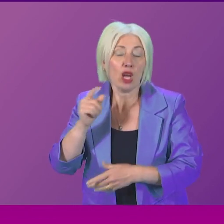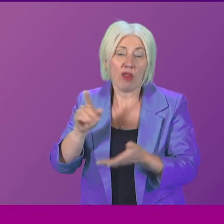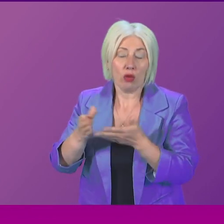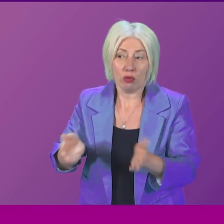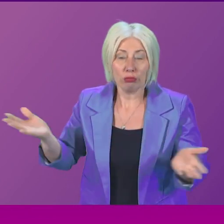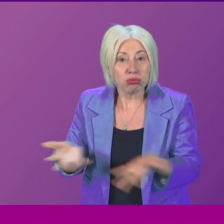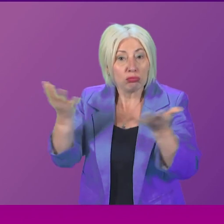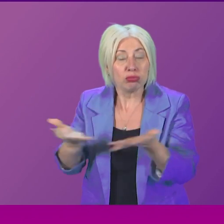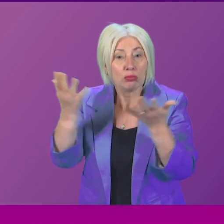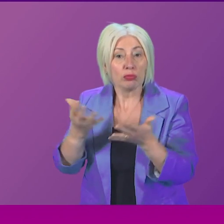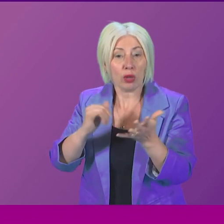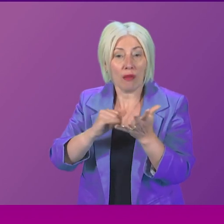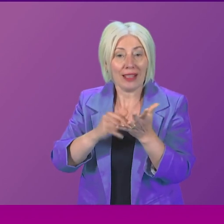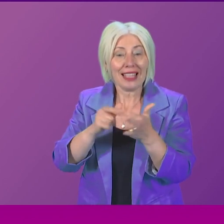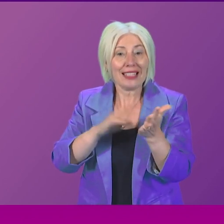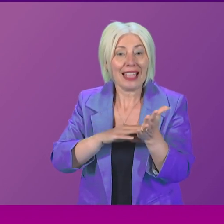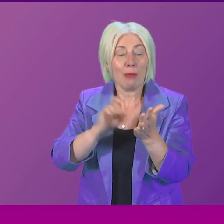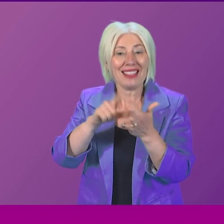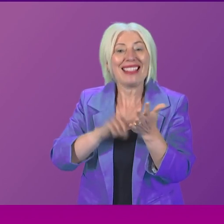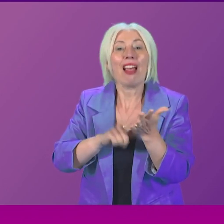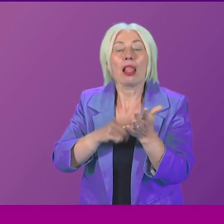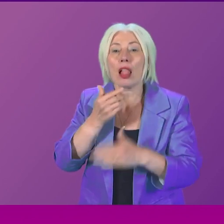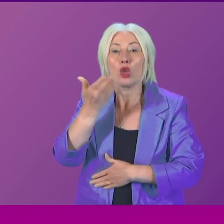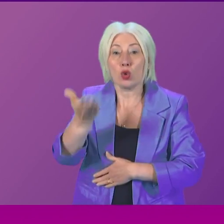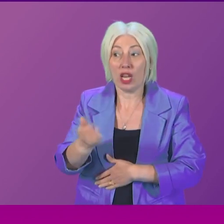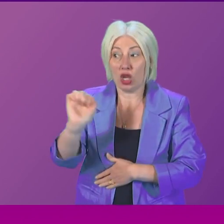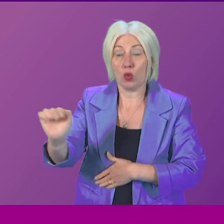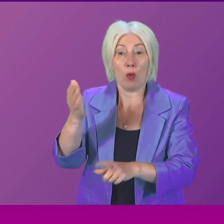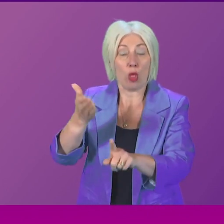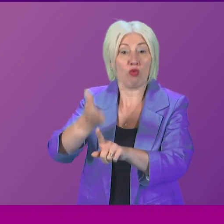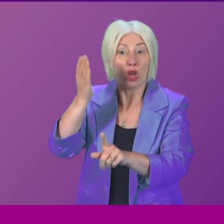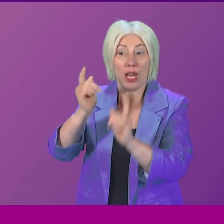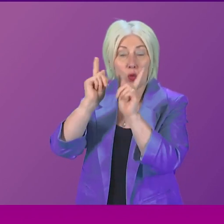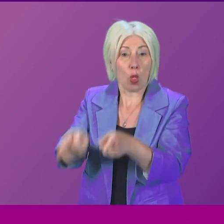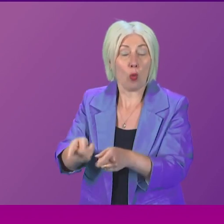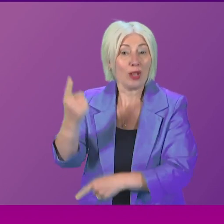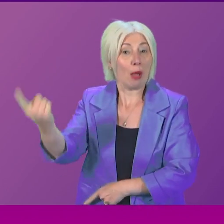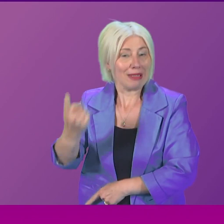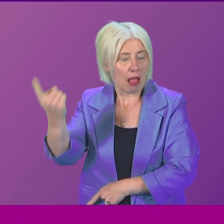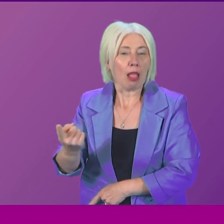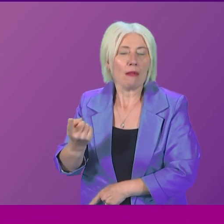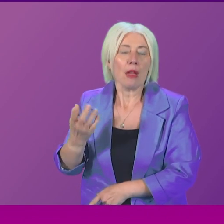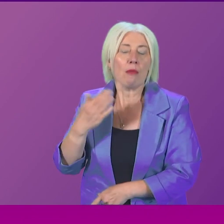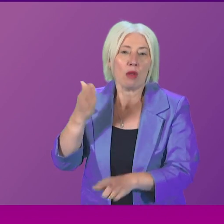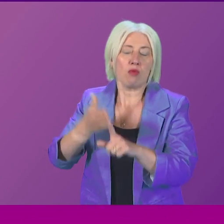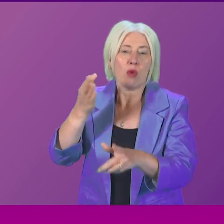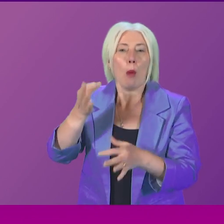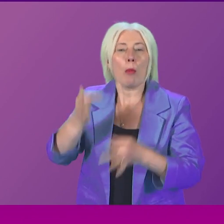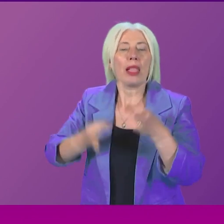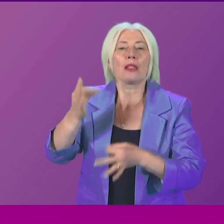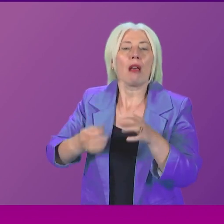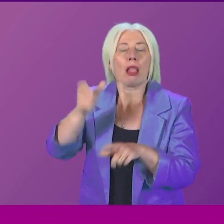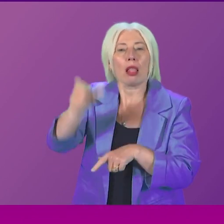And that was rightly recognised, in fact, by the awards. He was rightly recognised as political supporter